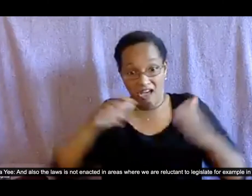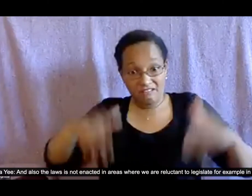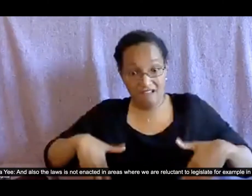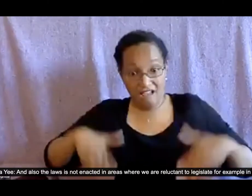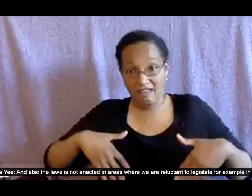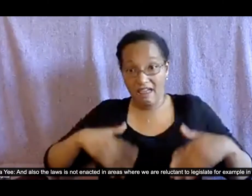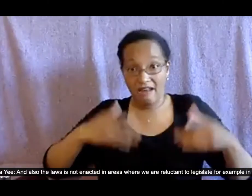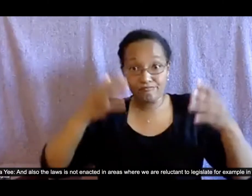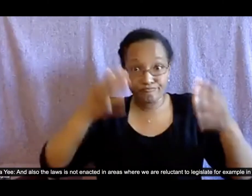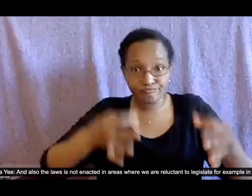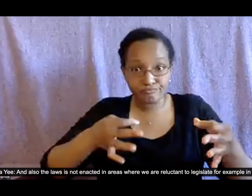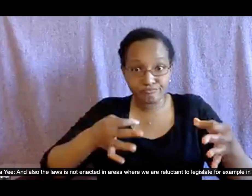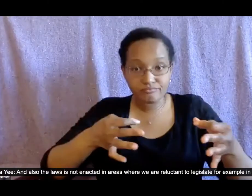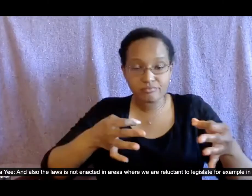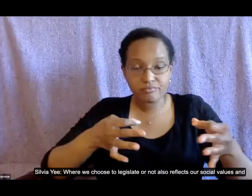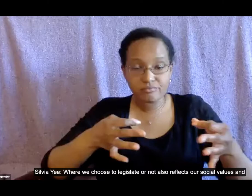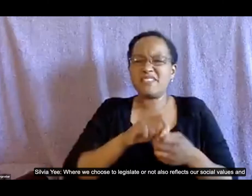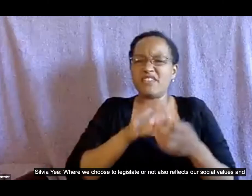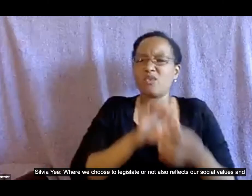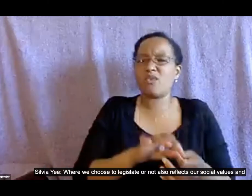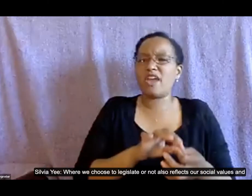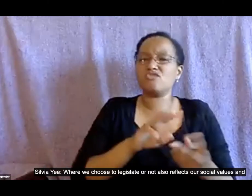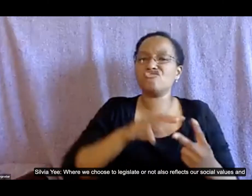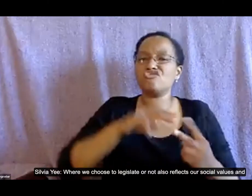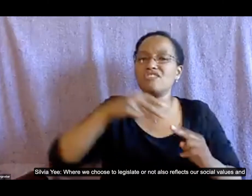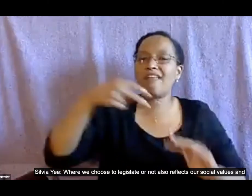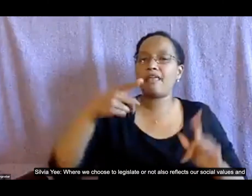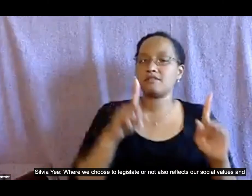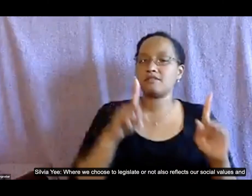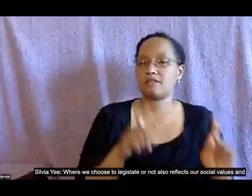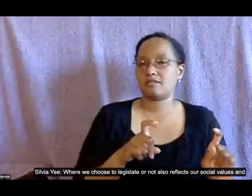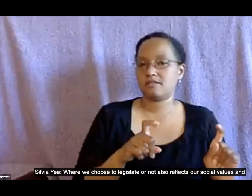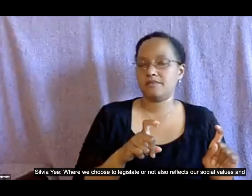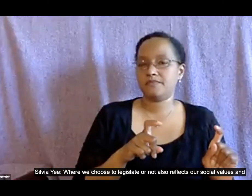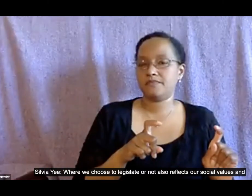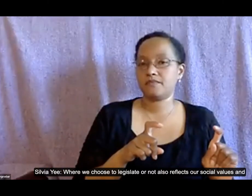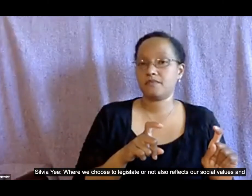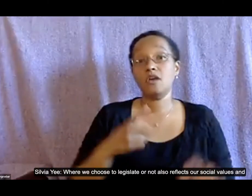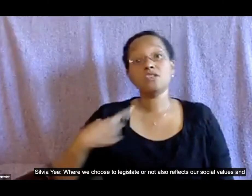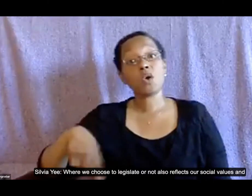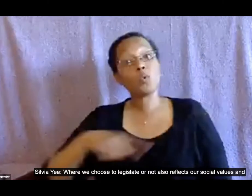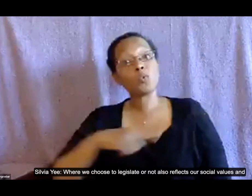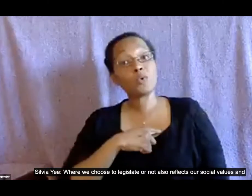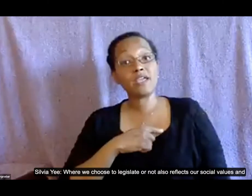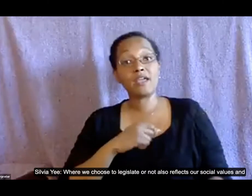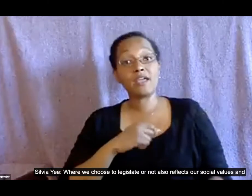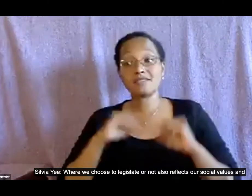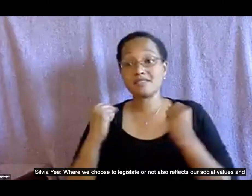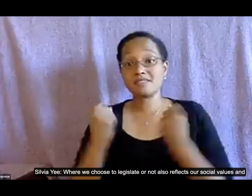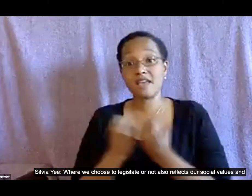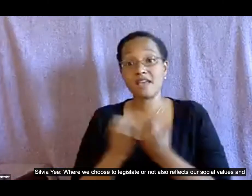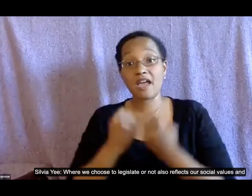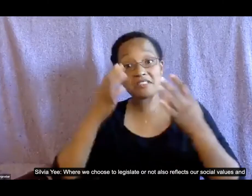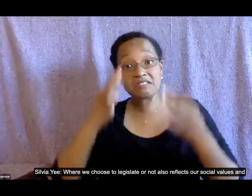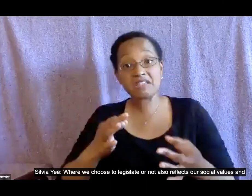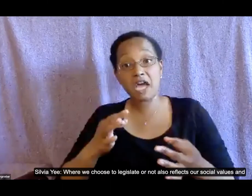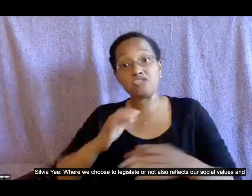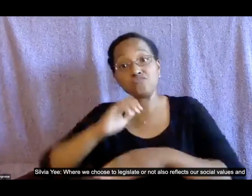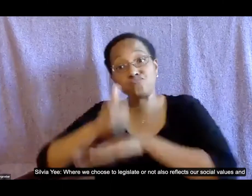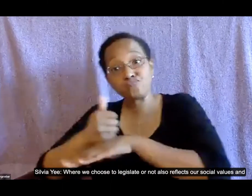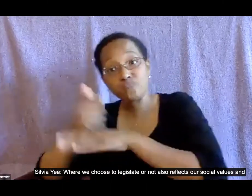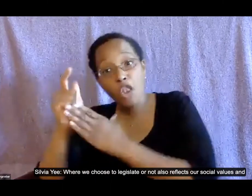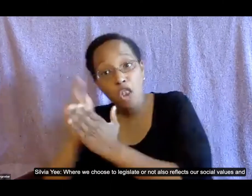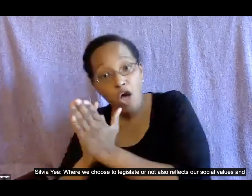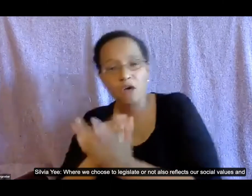but where we choose to legislate or not also reflects our social values and